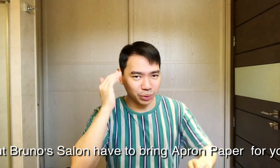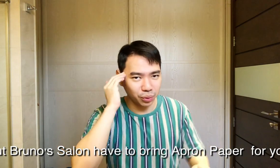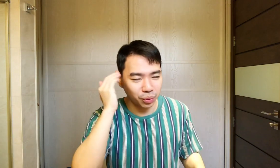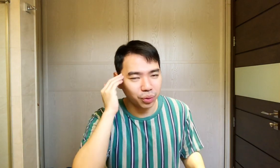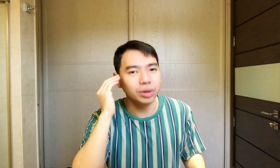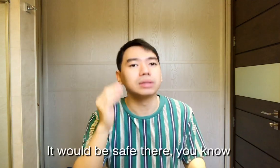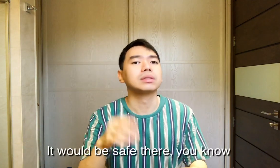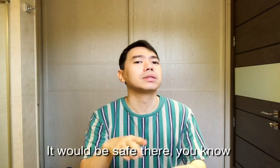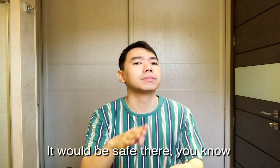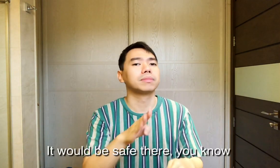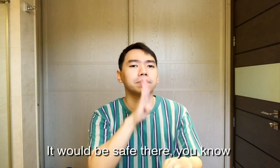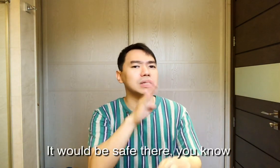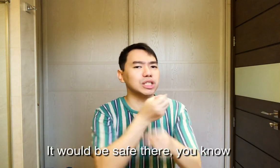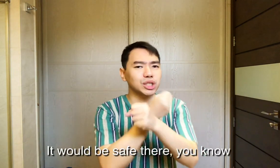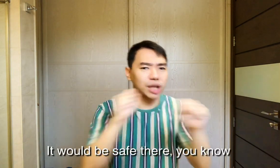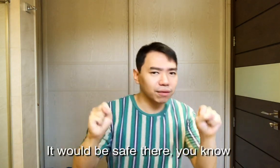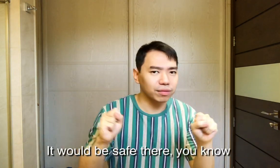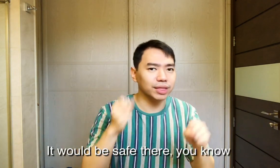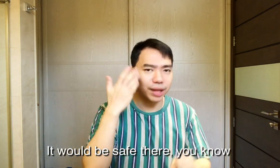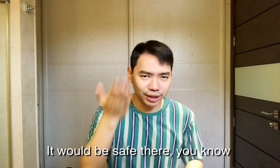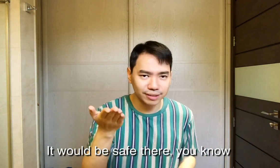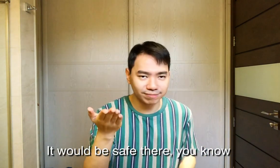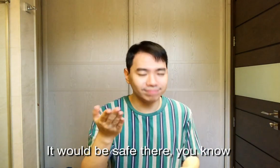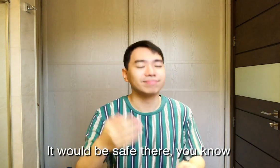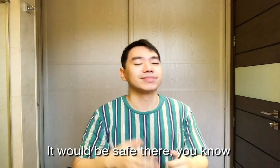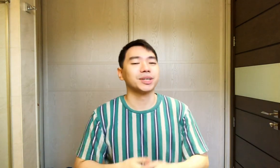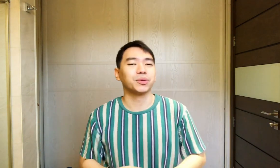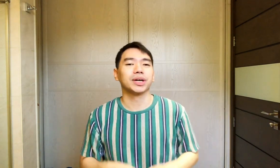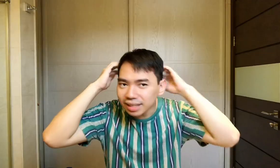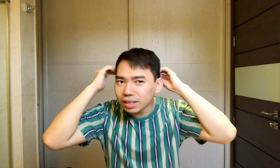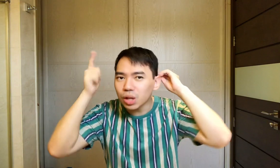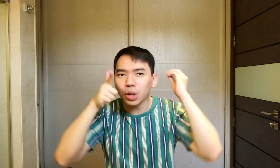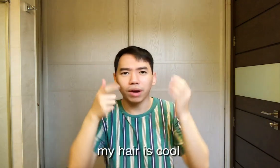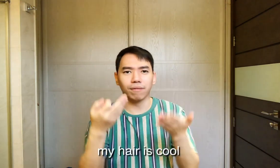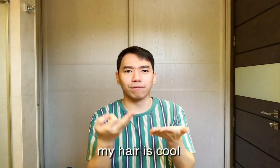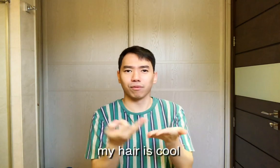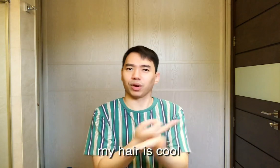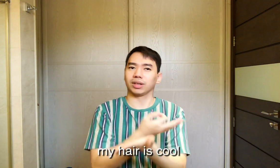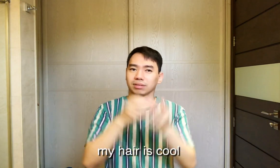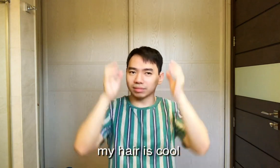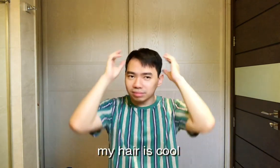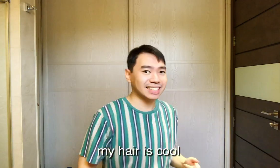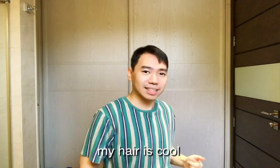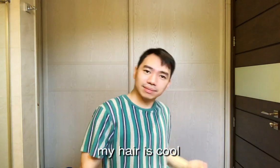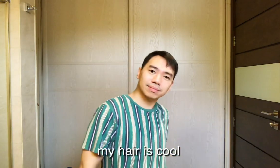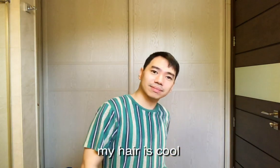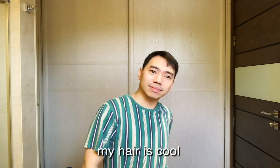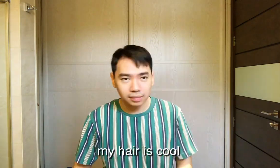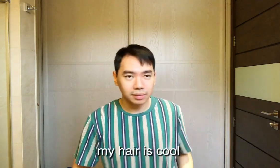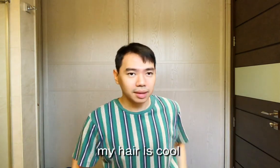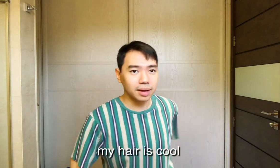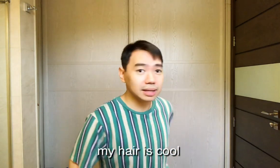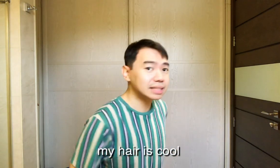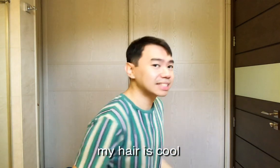I'm would be safe there, you know. My hair looks fresh.